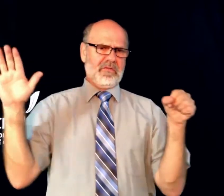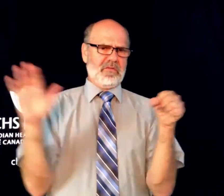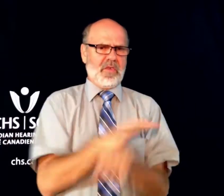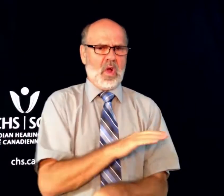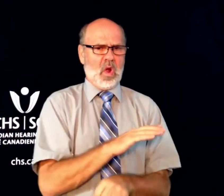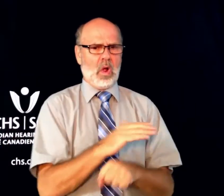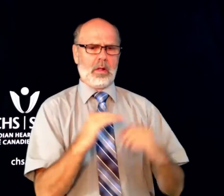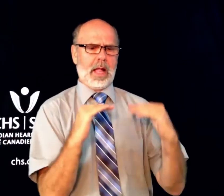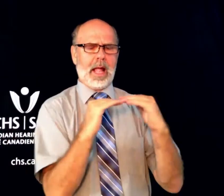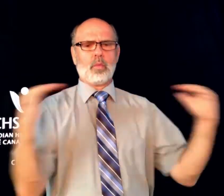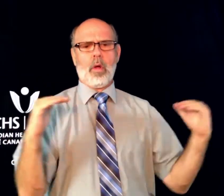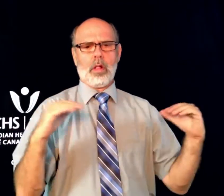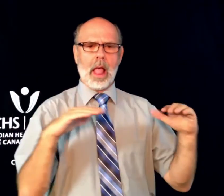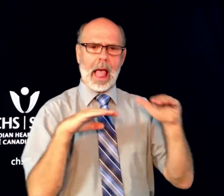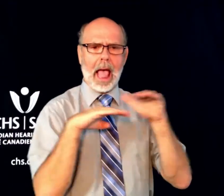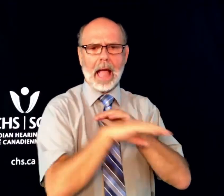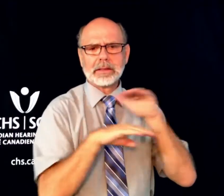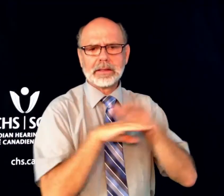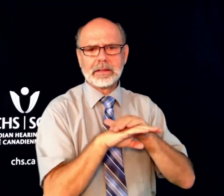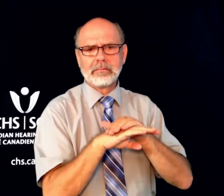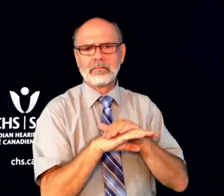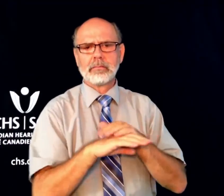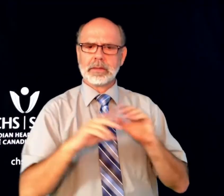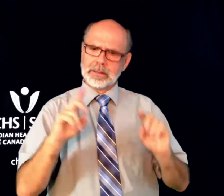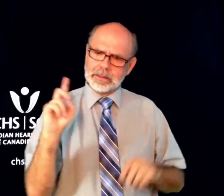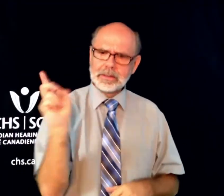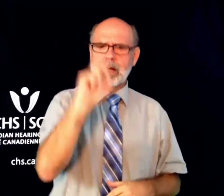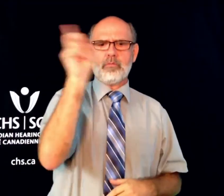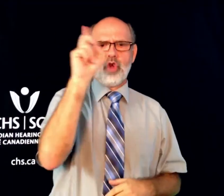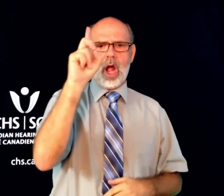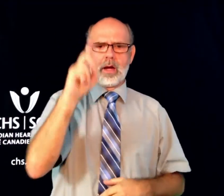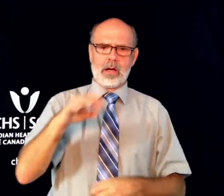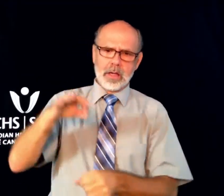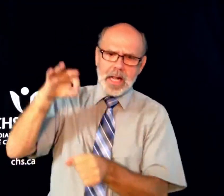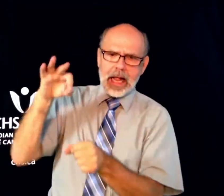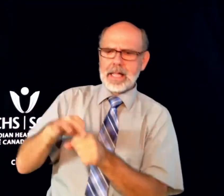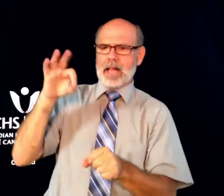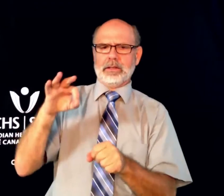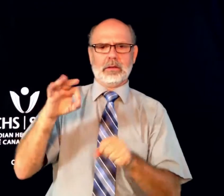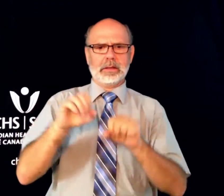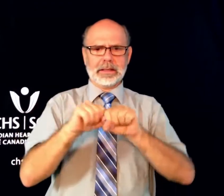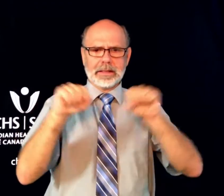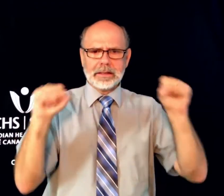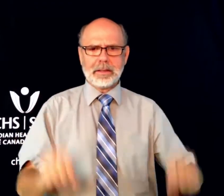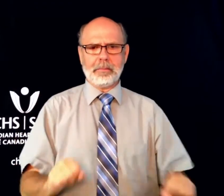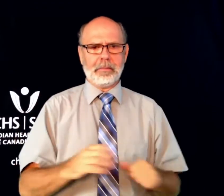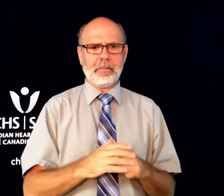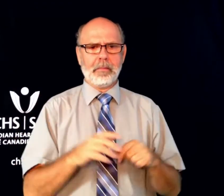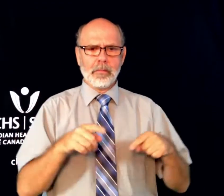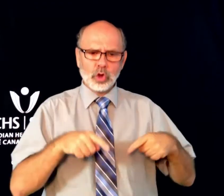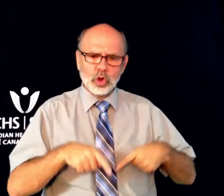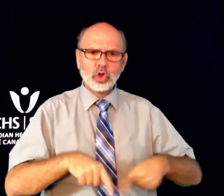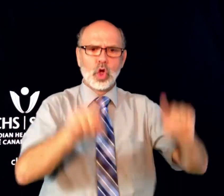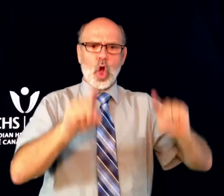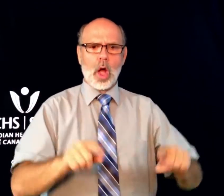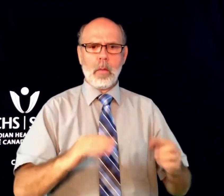hearing, deafened, and oral deaf people to have full and equal access to the democratic electoral